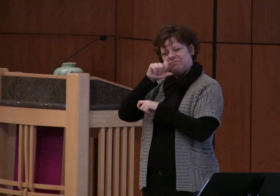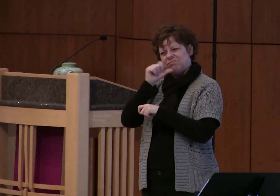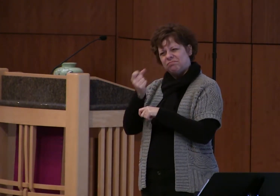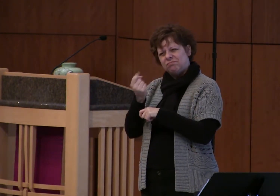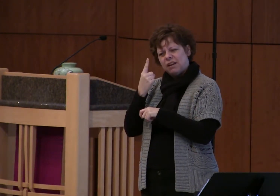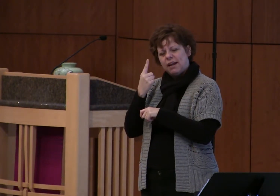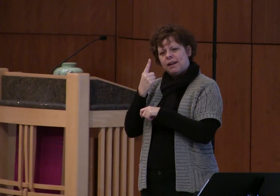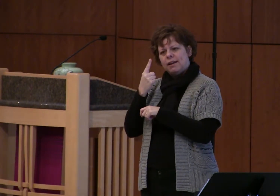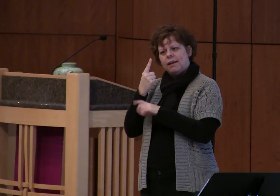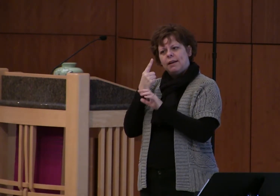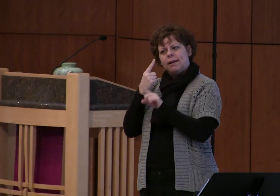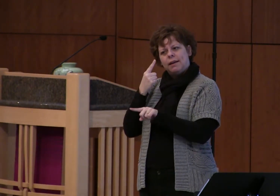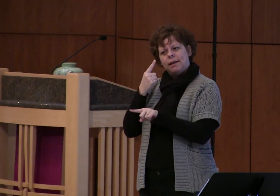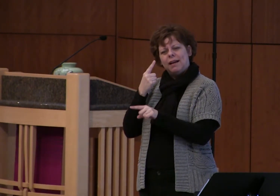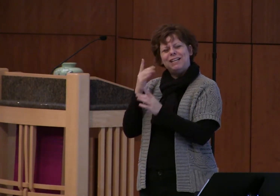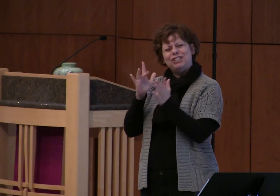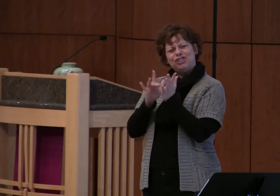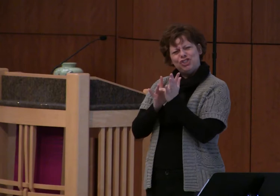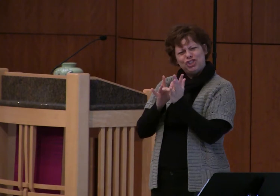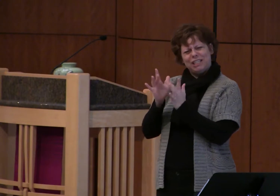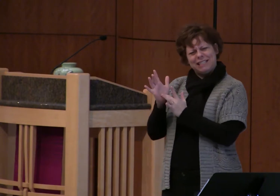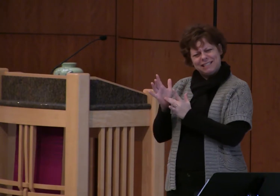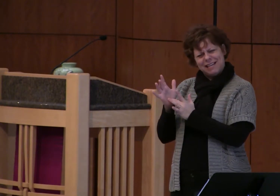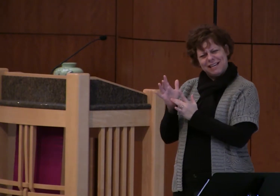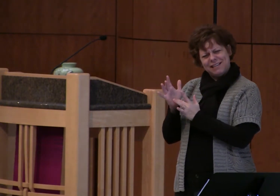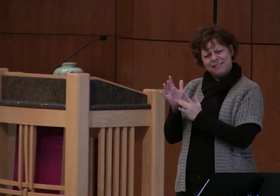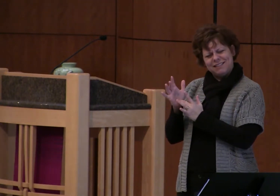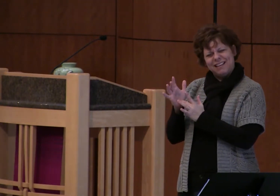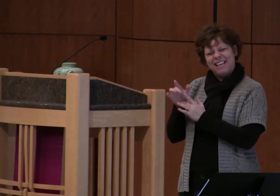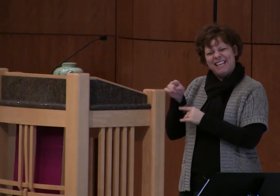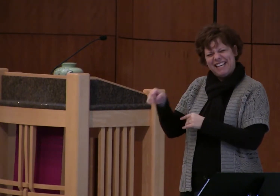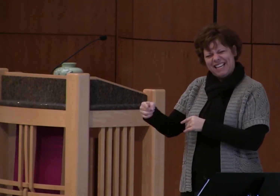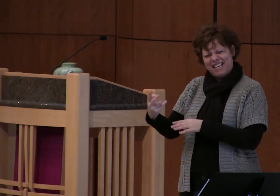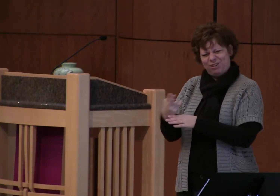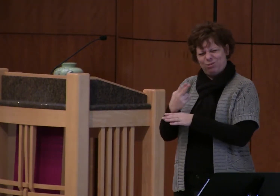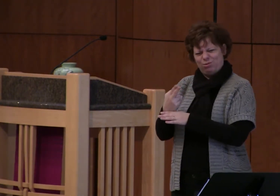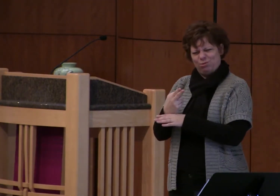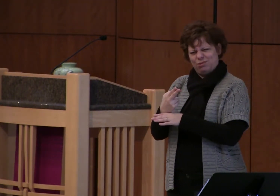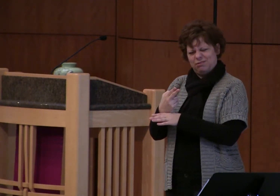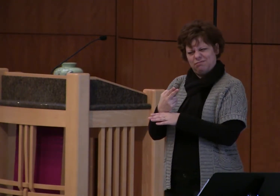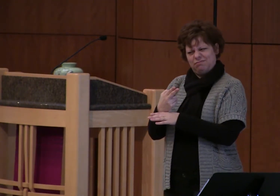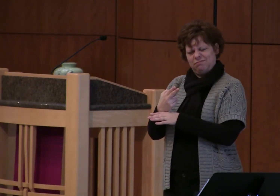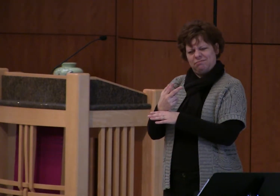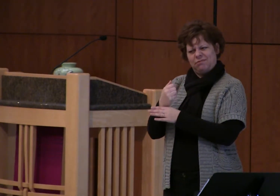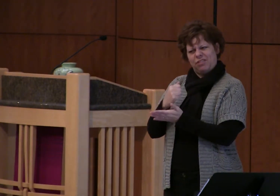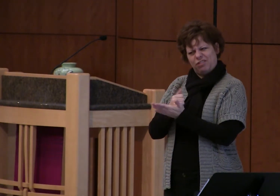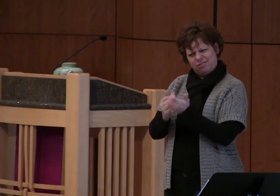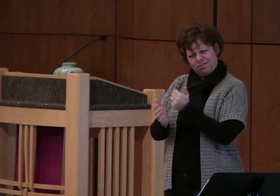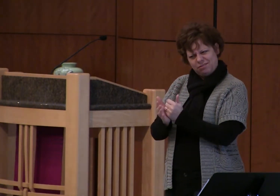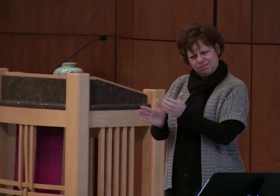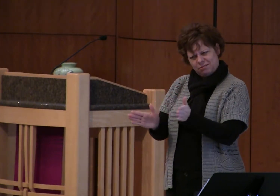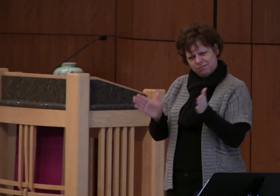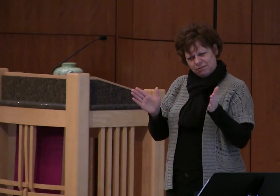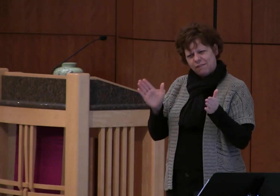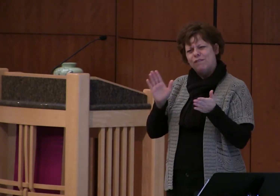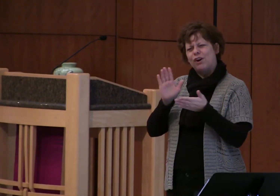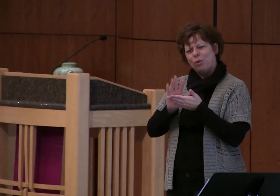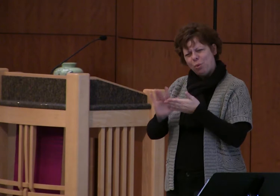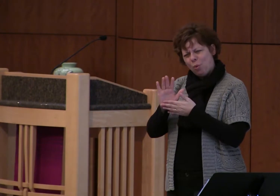is Jesus' sense of glory and being glorified that's what's strange because what you need